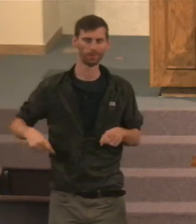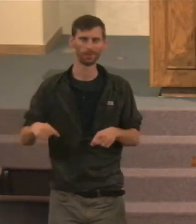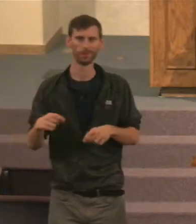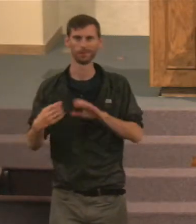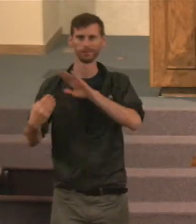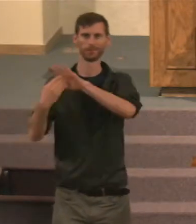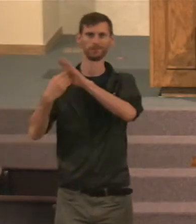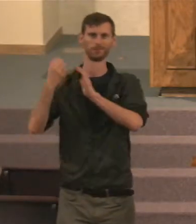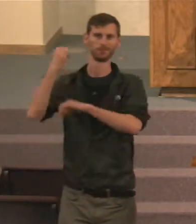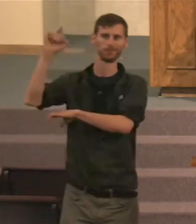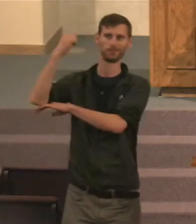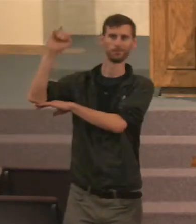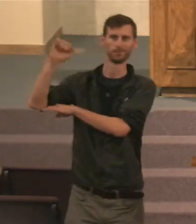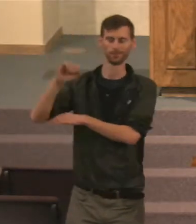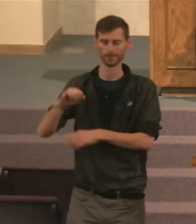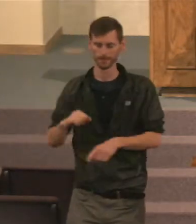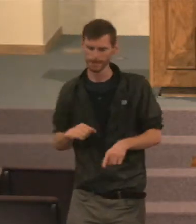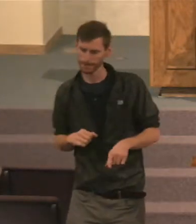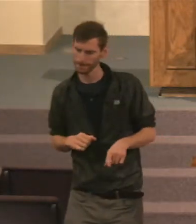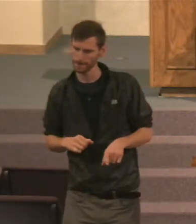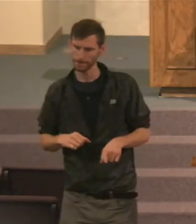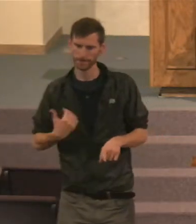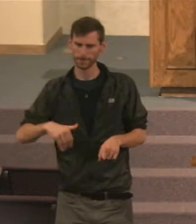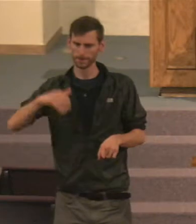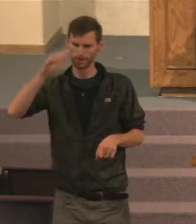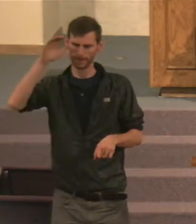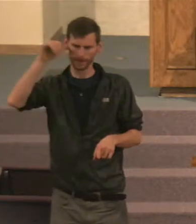what he needs to do, And he kicks against it,